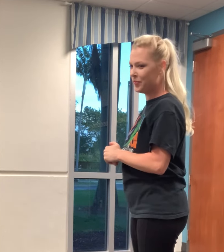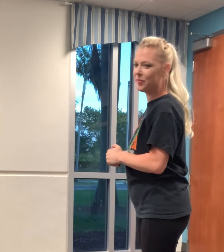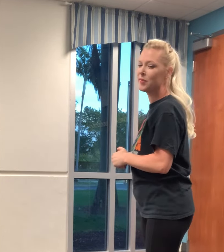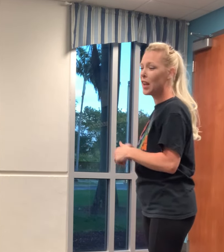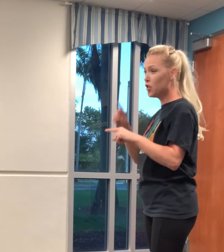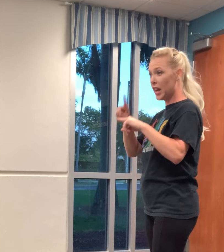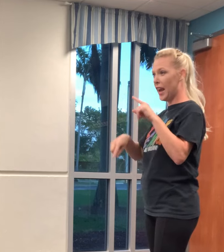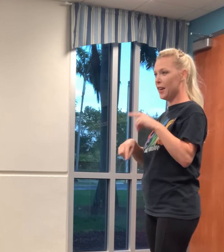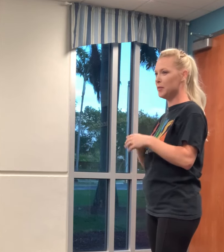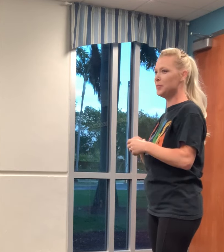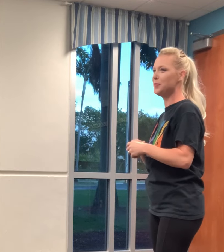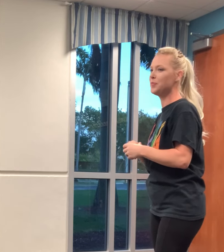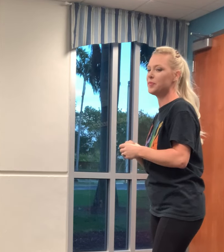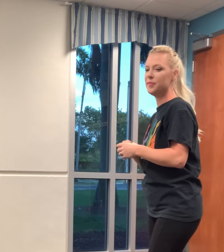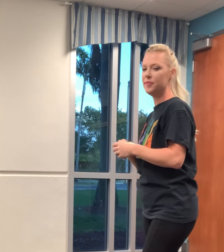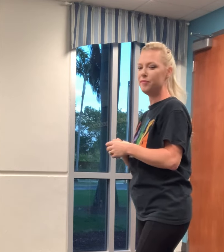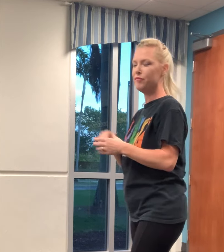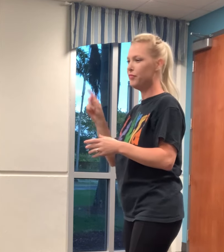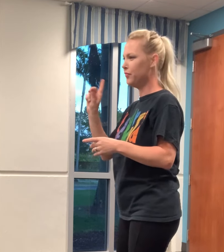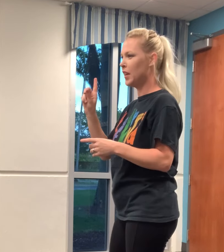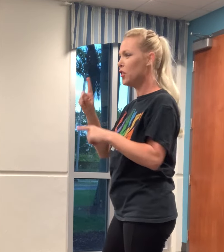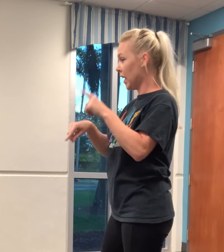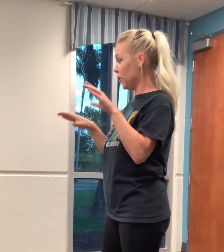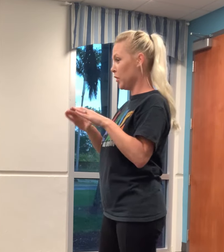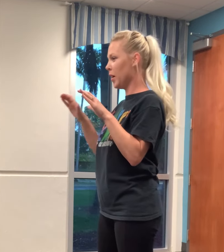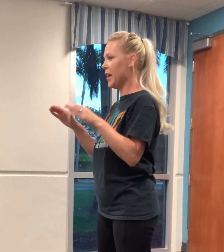She can't. She can't do it.